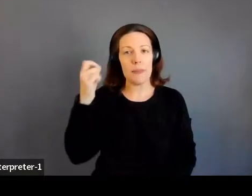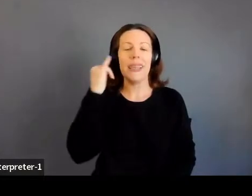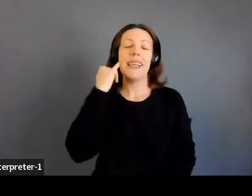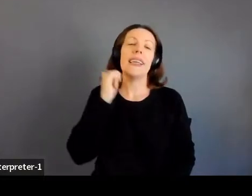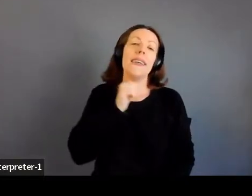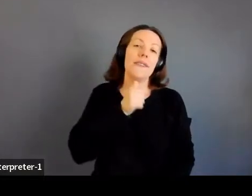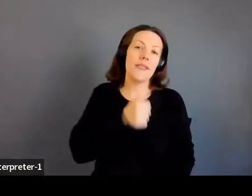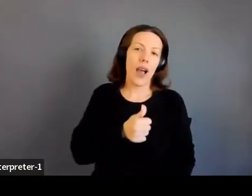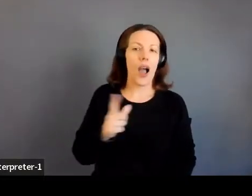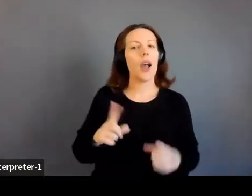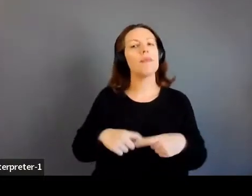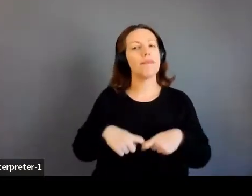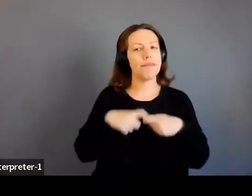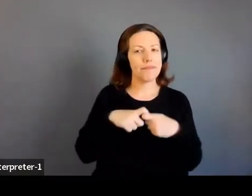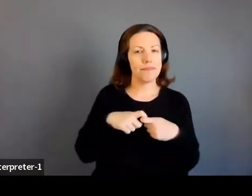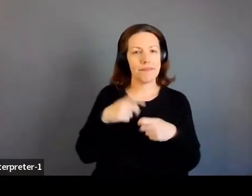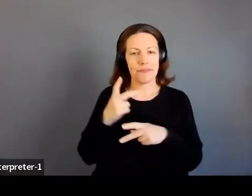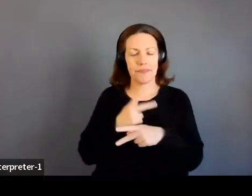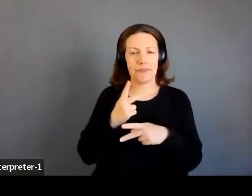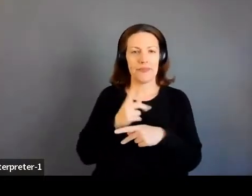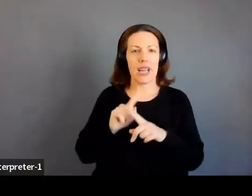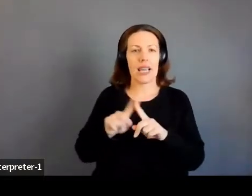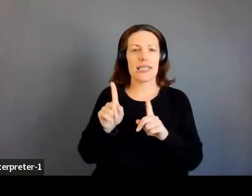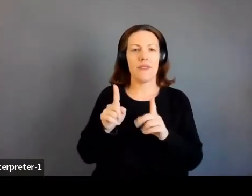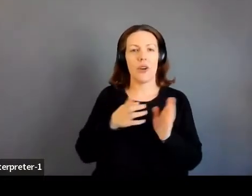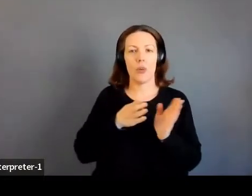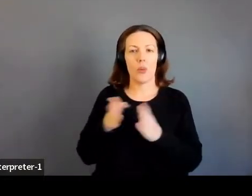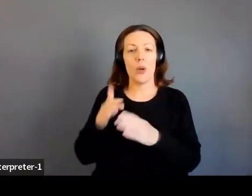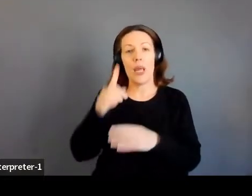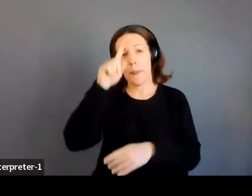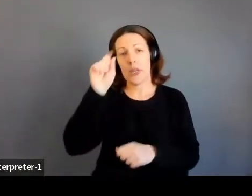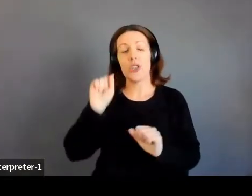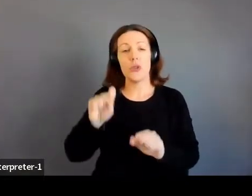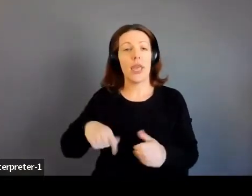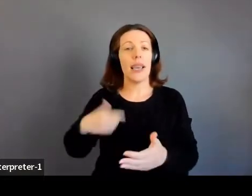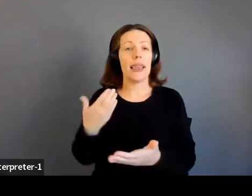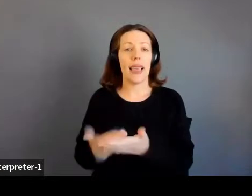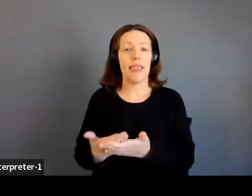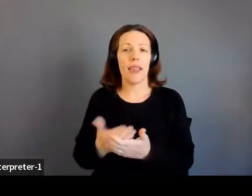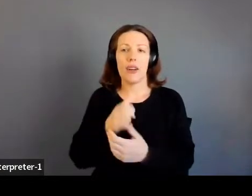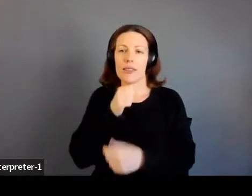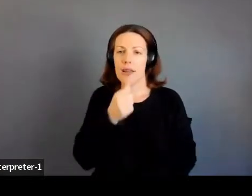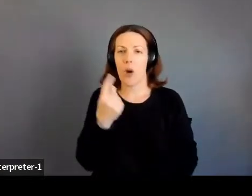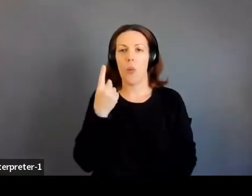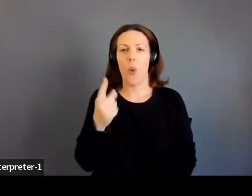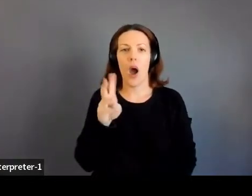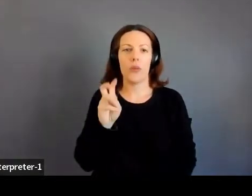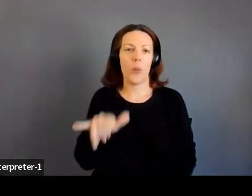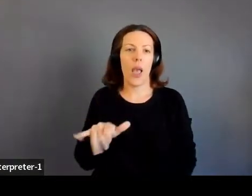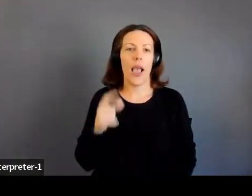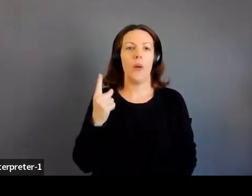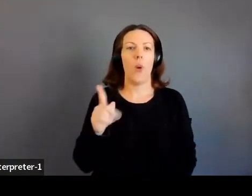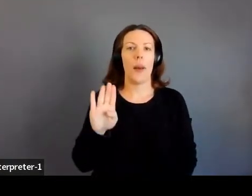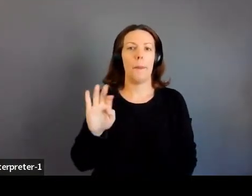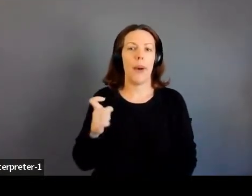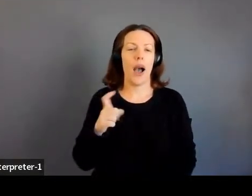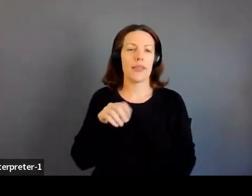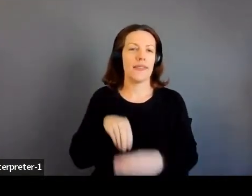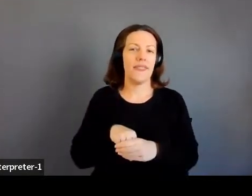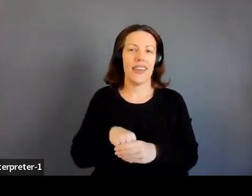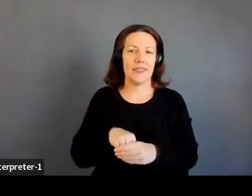let's, you know, take a break and find a different route because you can get there and it's not just one box that you have to fit in.